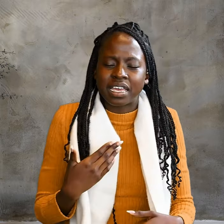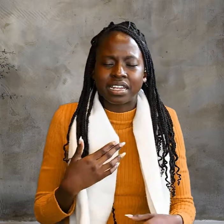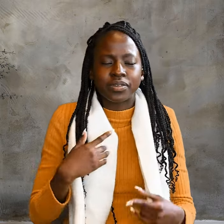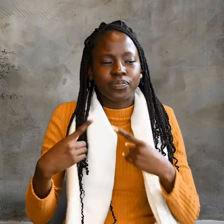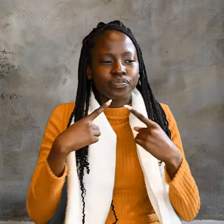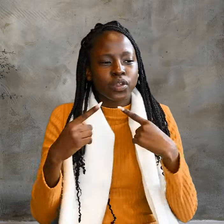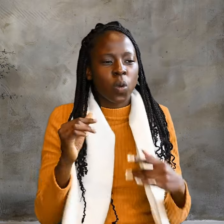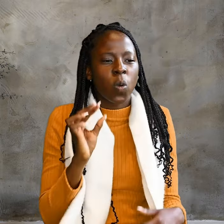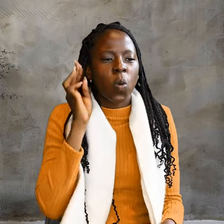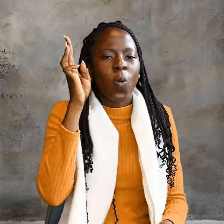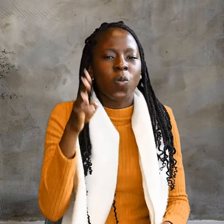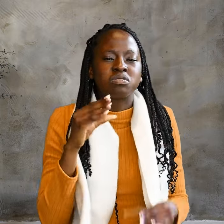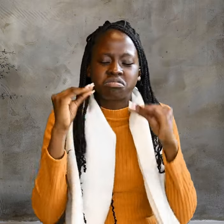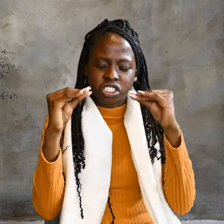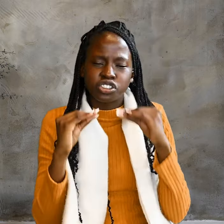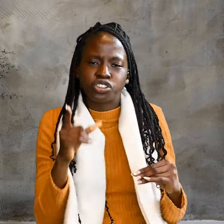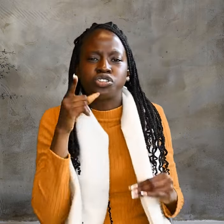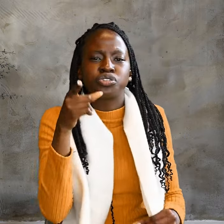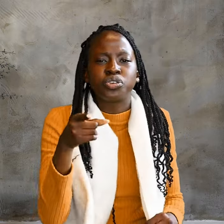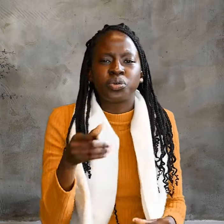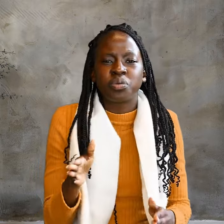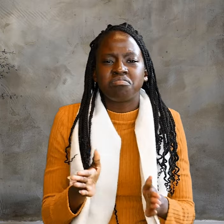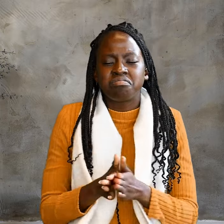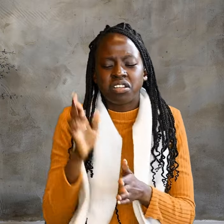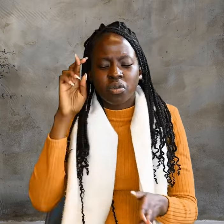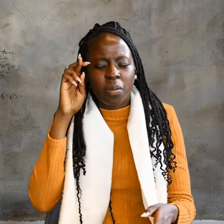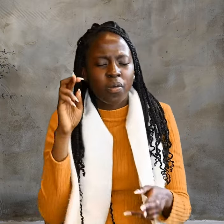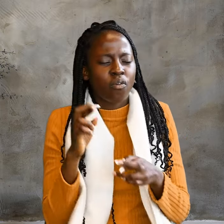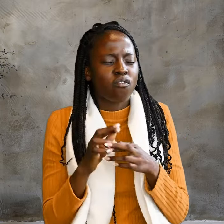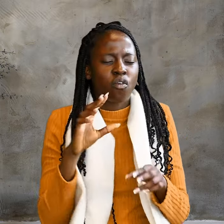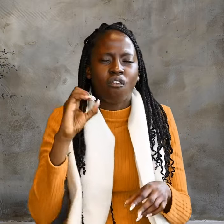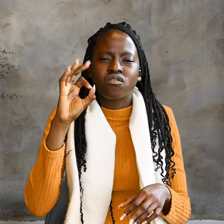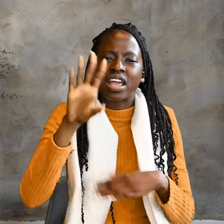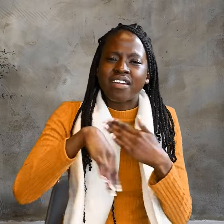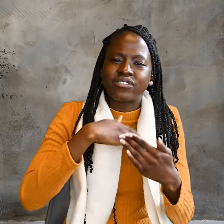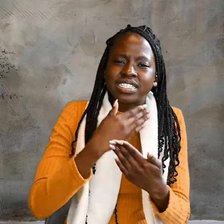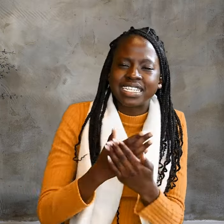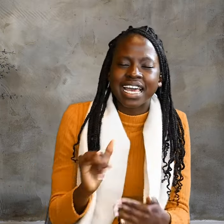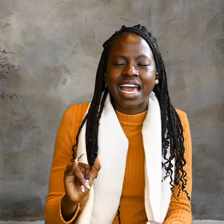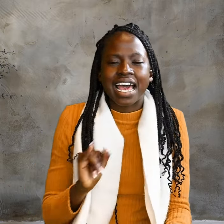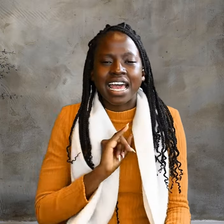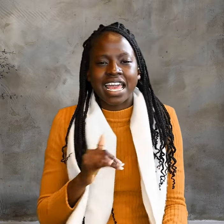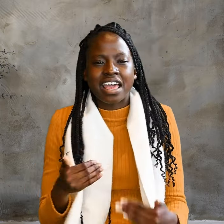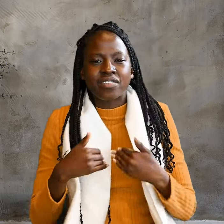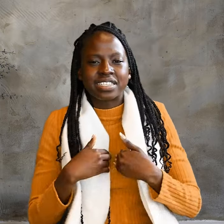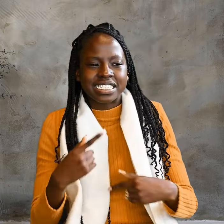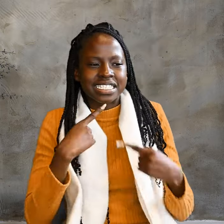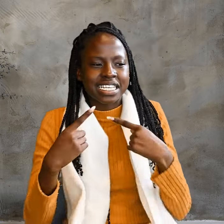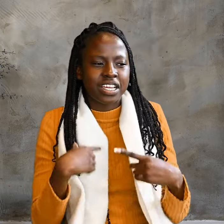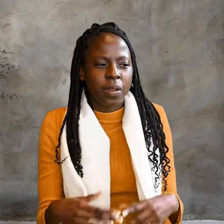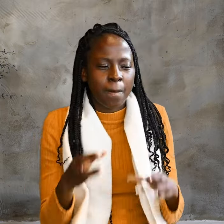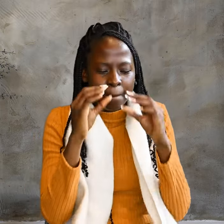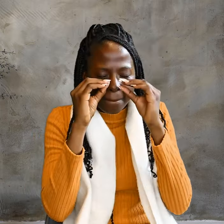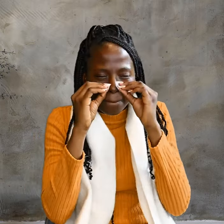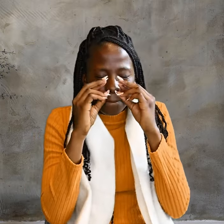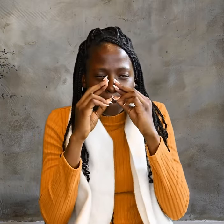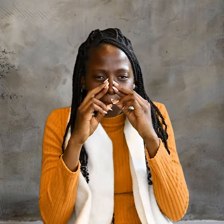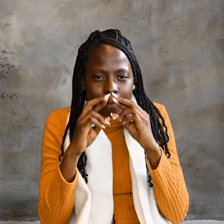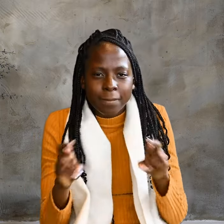remind you of everything I have said to you. Peace I leave with you. My peace